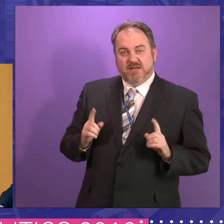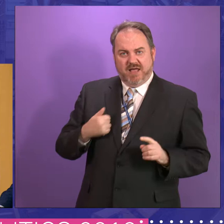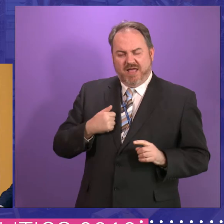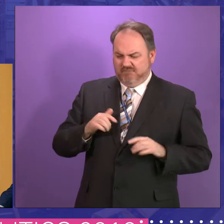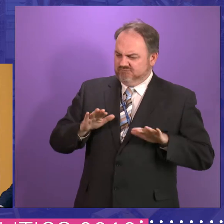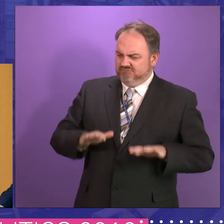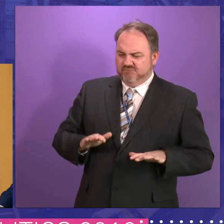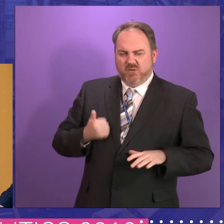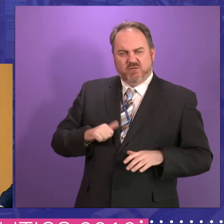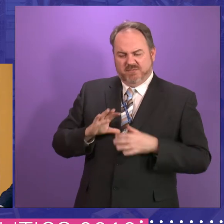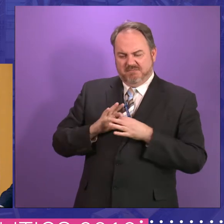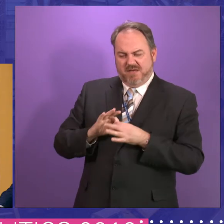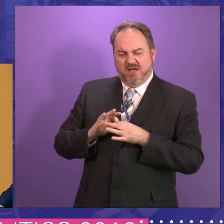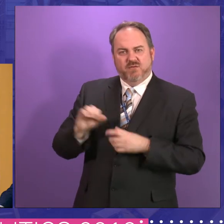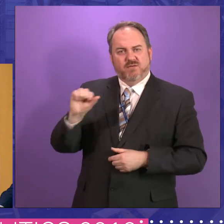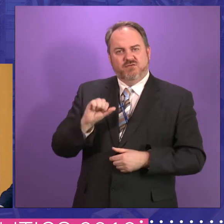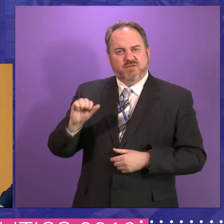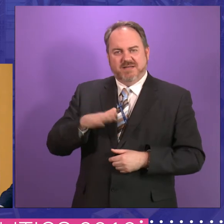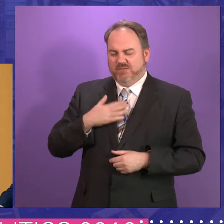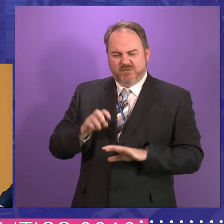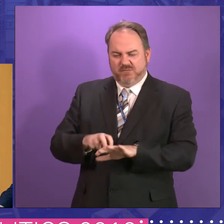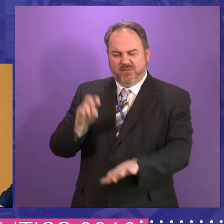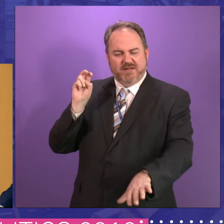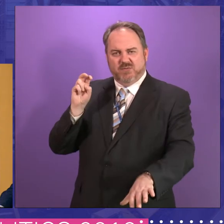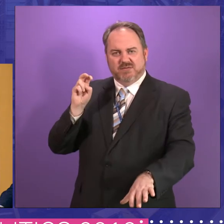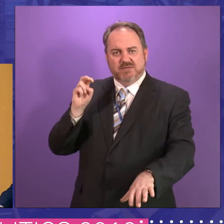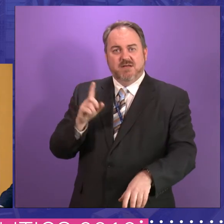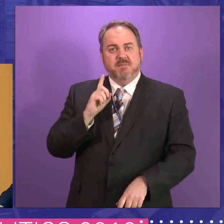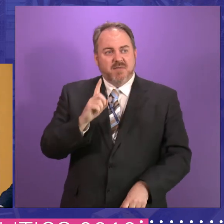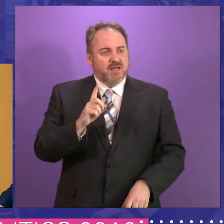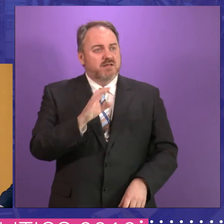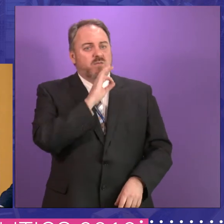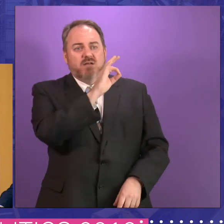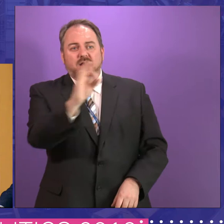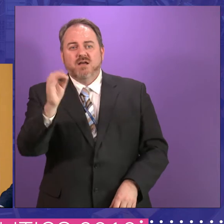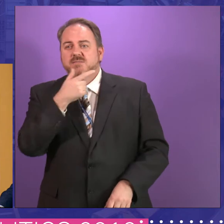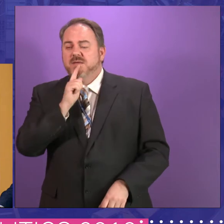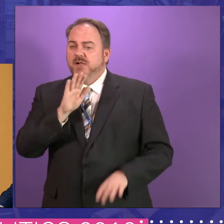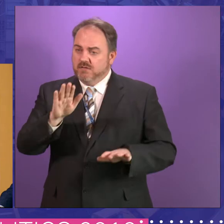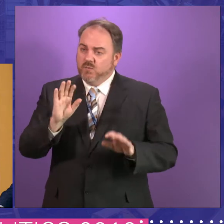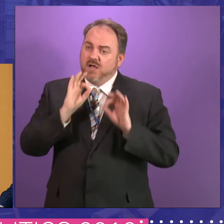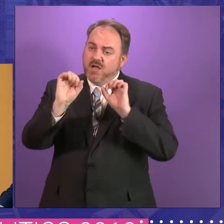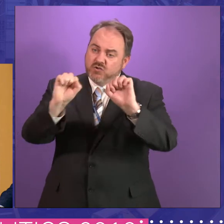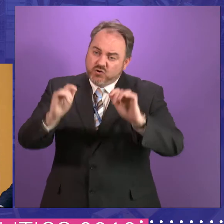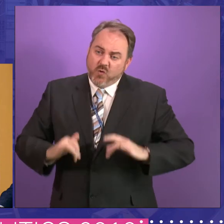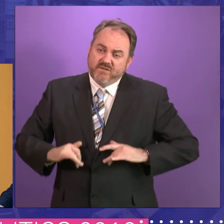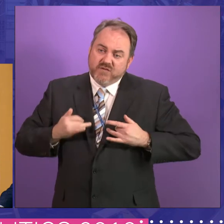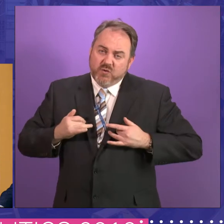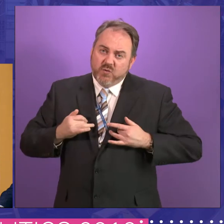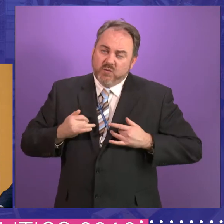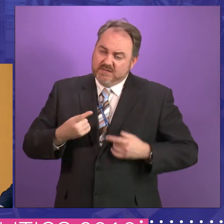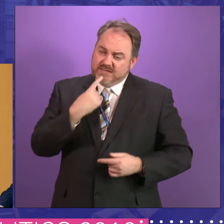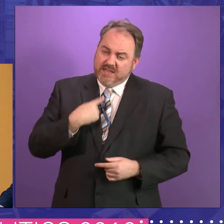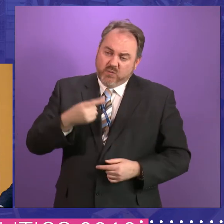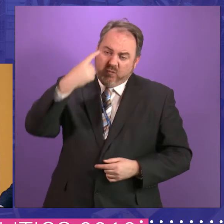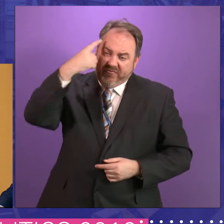Remainer, I voted to remain, but you know, if you say to people, we're going to give you a say, and we're going to listen to what you tell us,